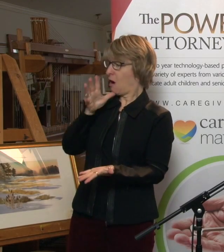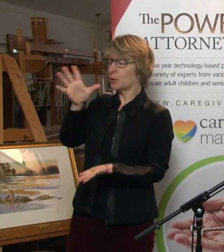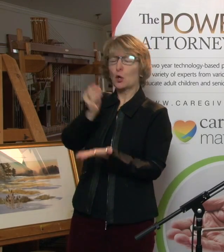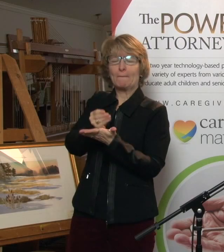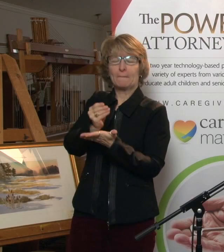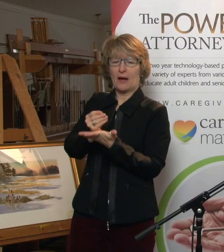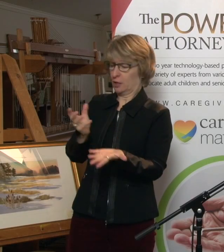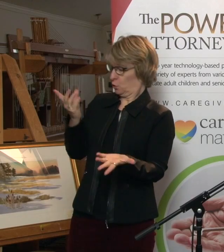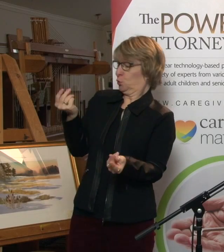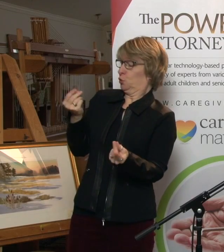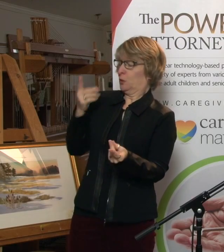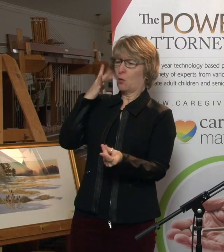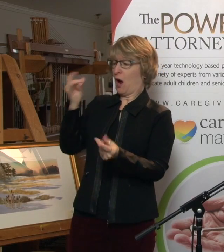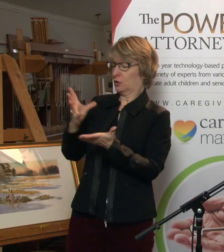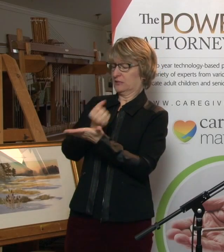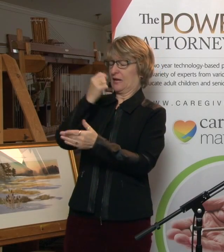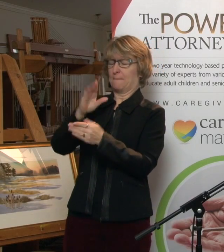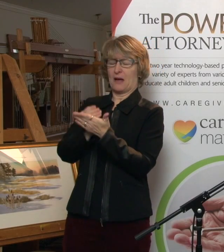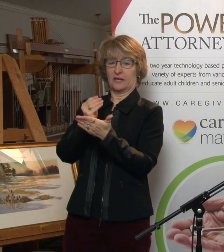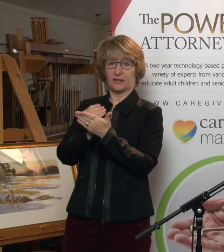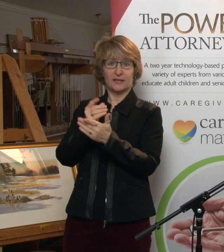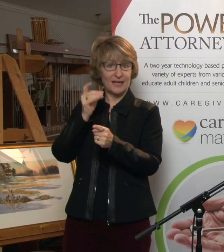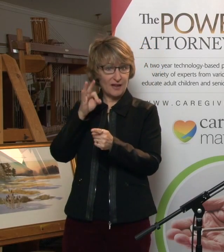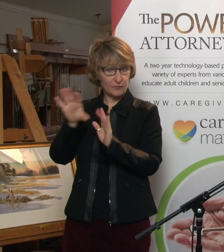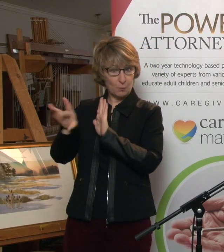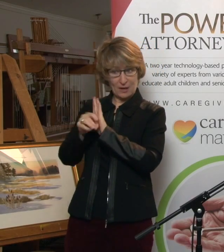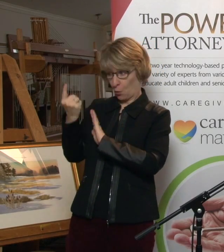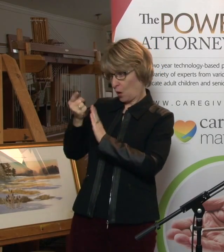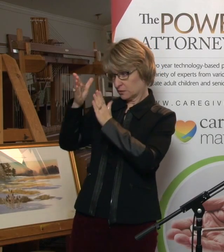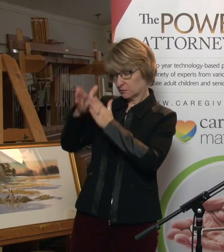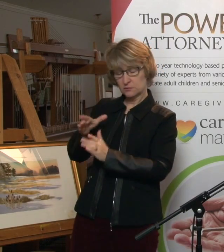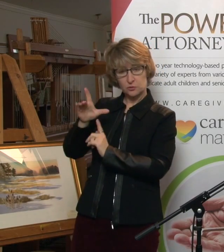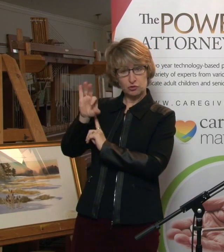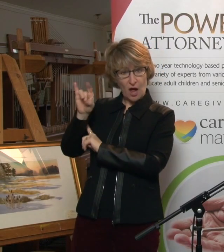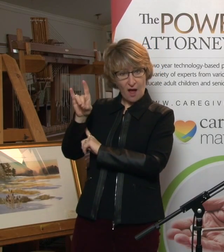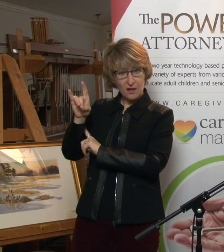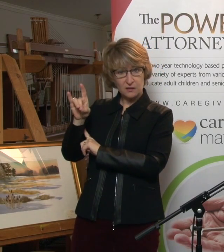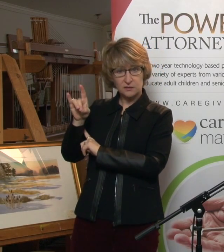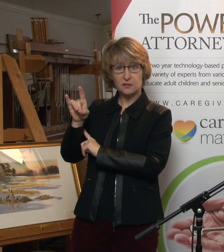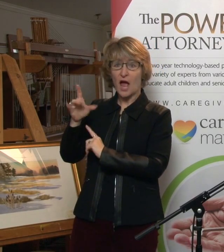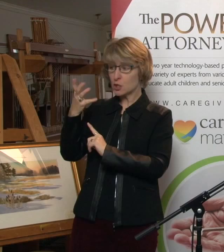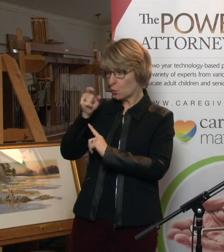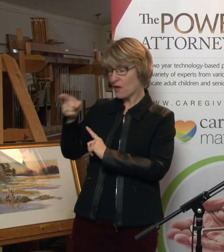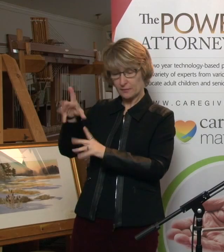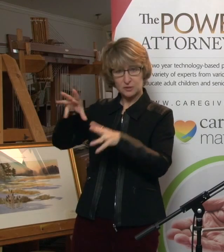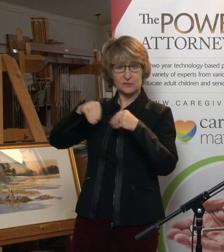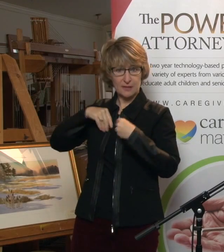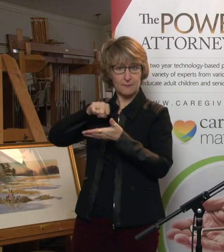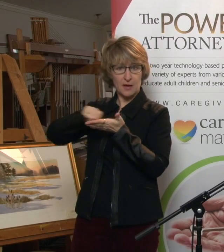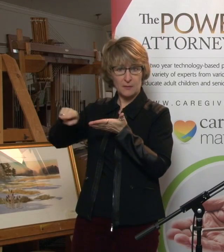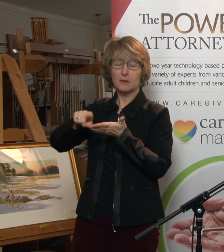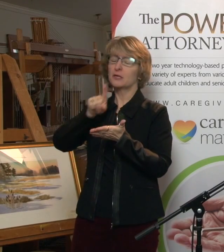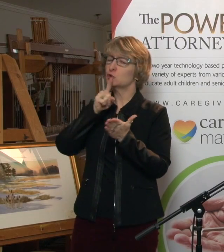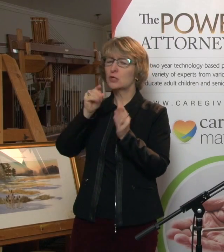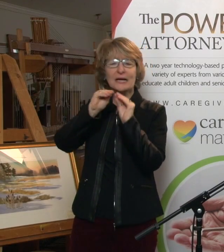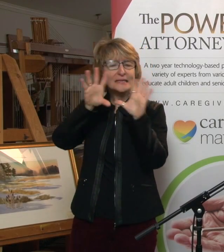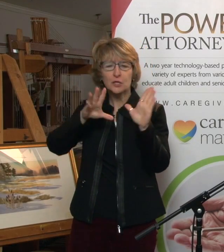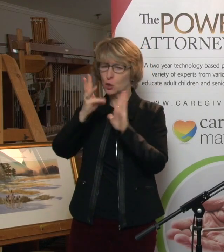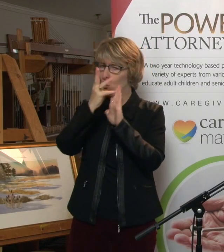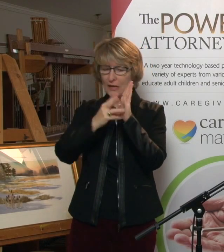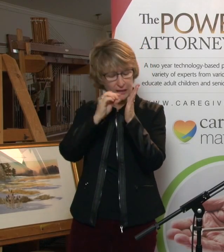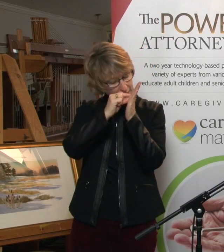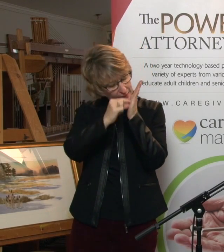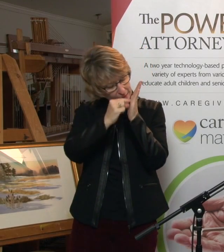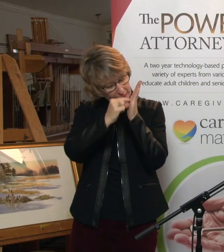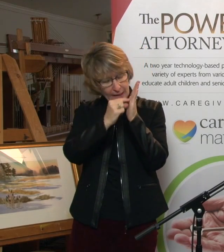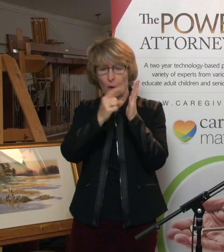name a child and you have more than one, and you want them to take compensation, make that clear, either in the will or even in a side thing.